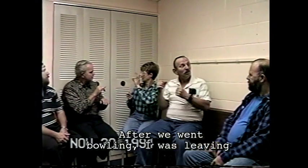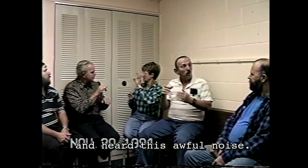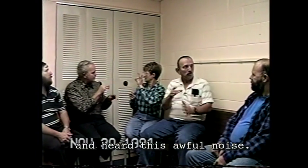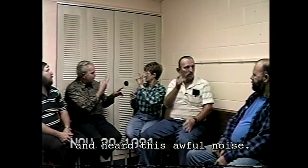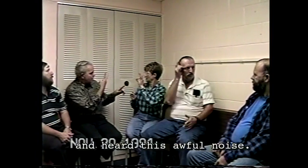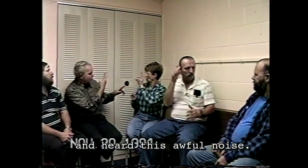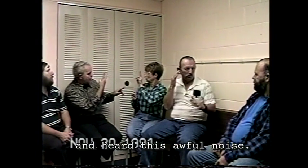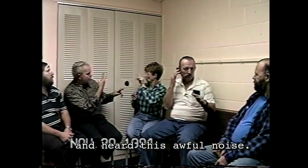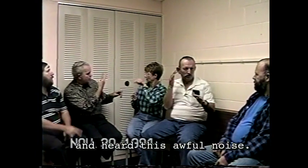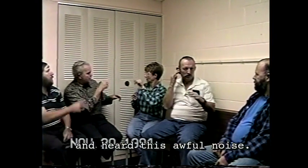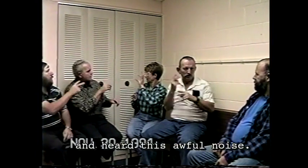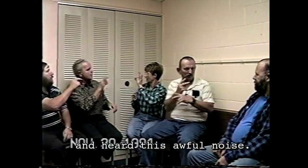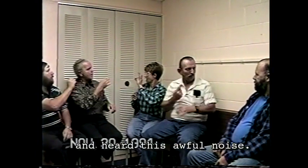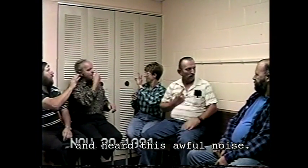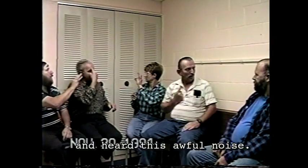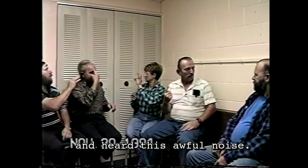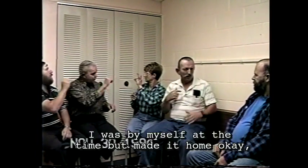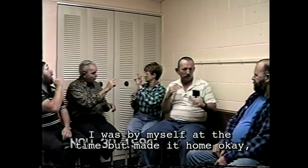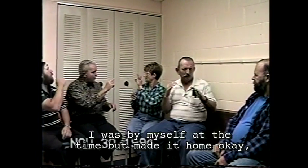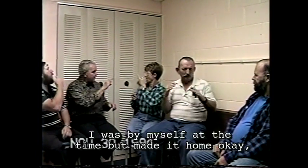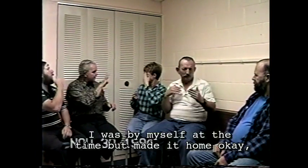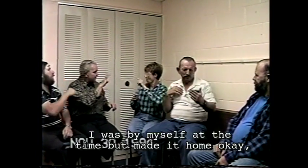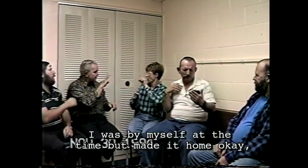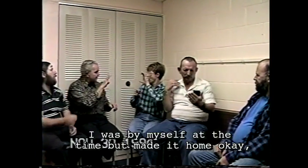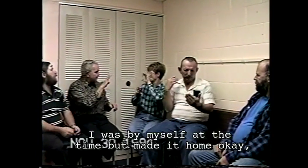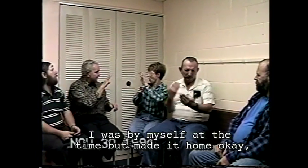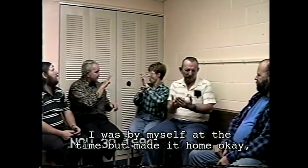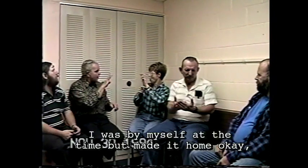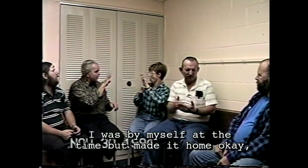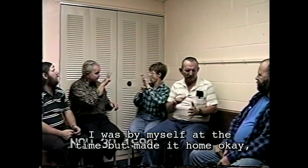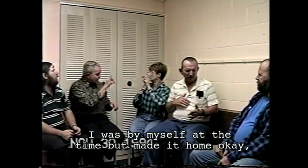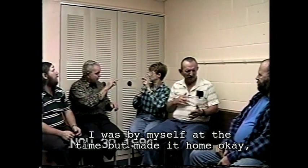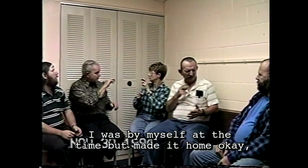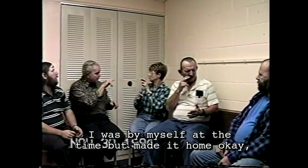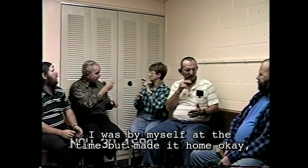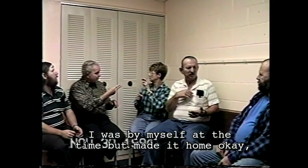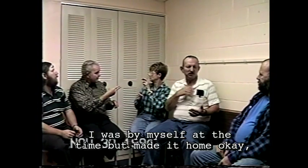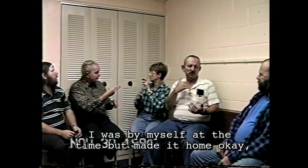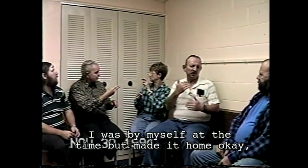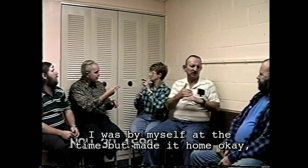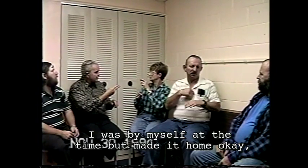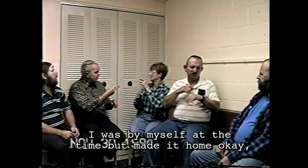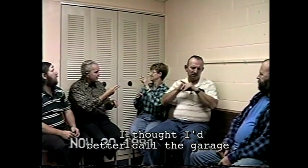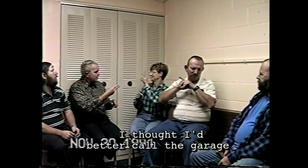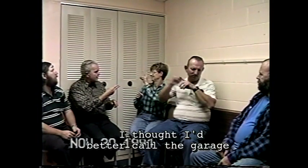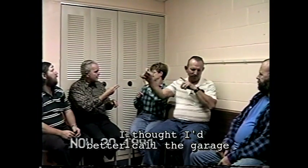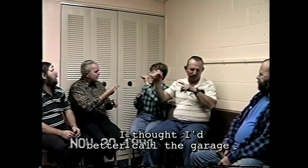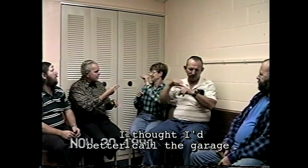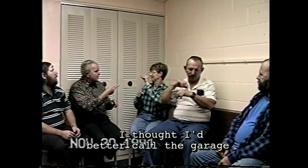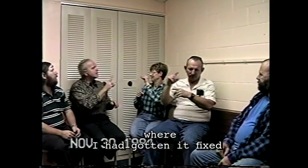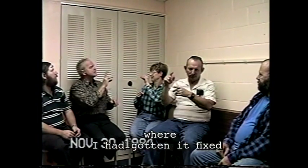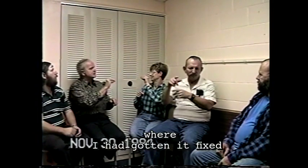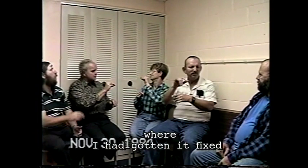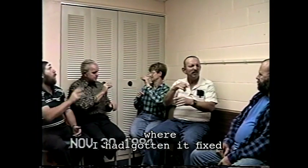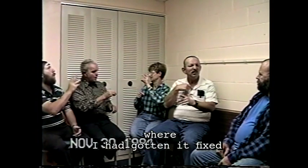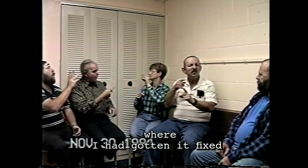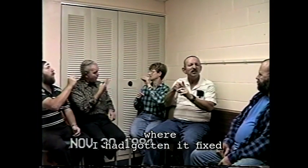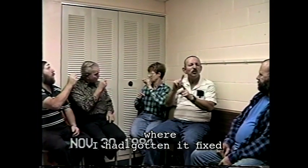leaving and heard this awful noise. I was by myself at the time, but made it home okay. I thought I'd better call the garage where I had gotten it